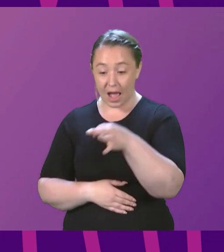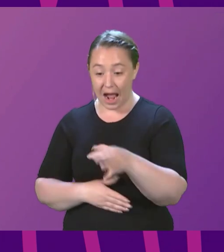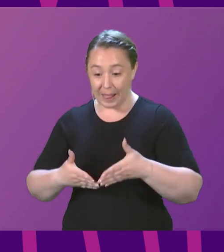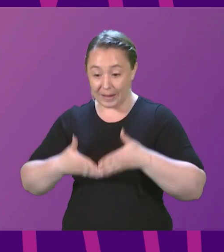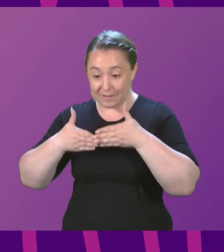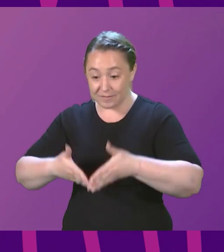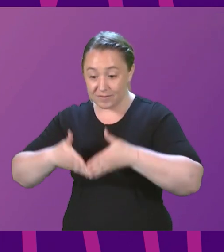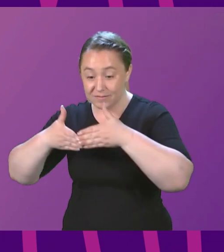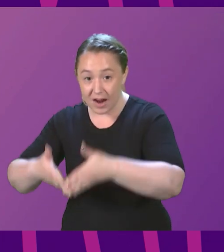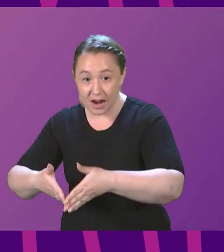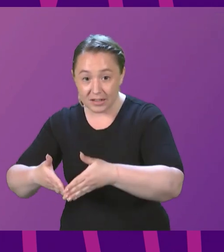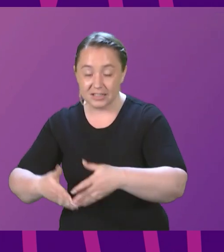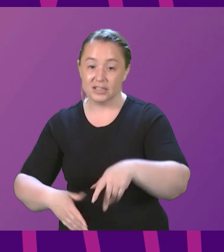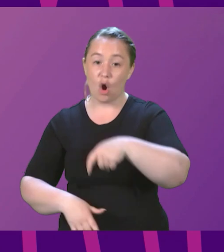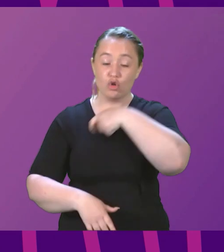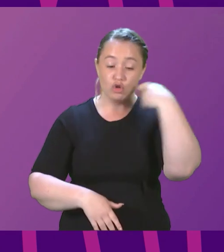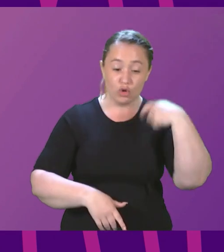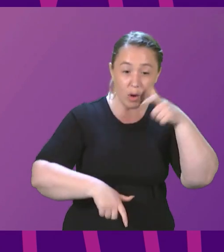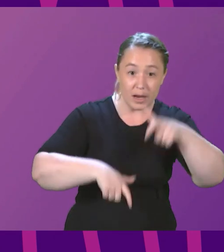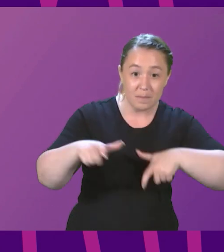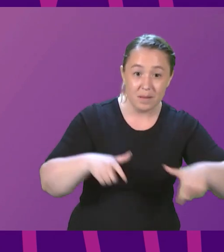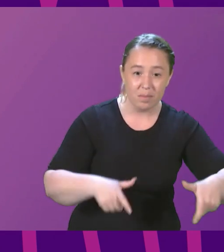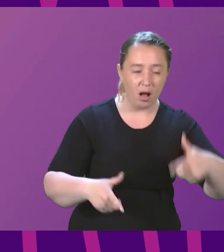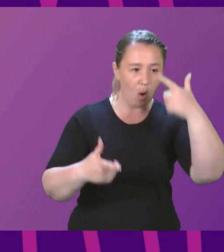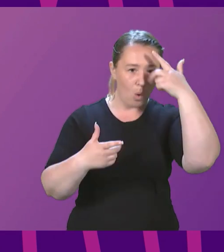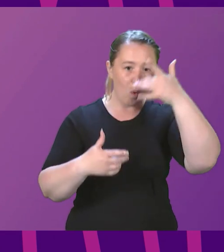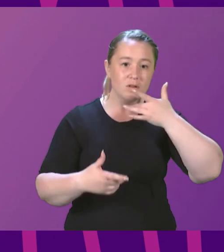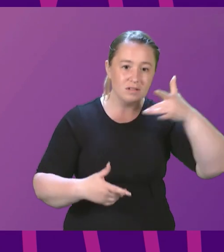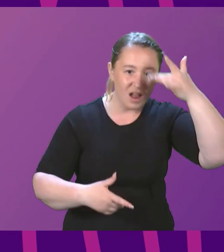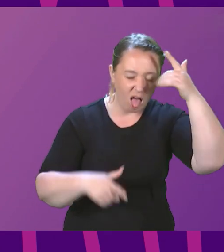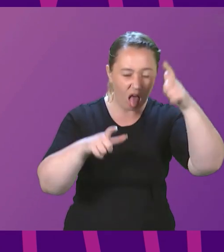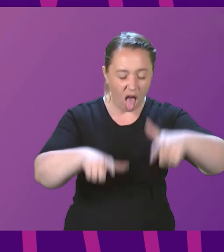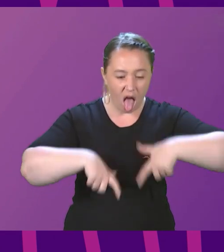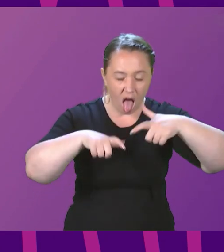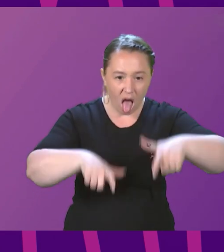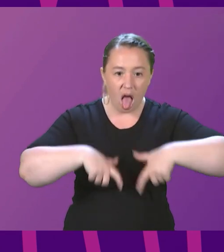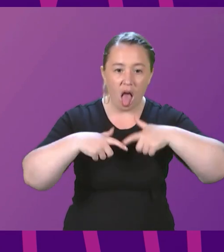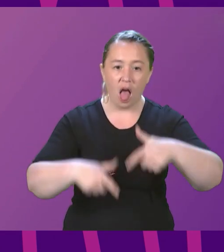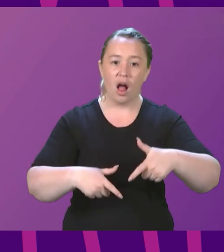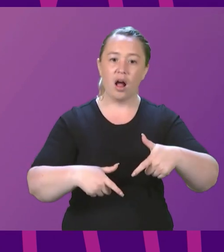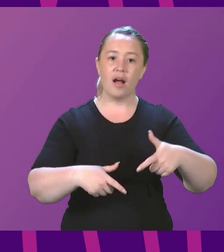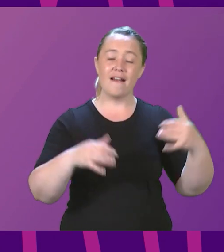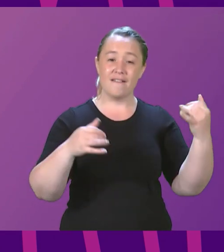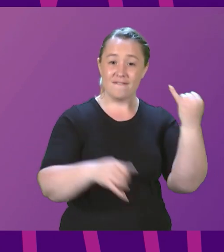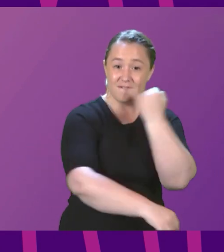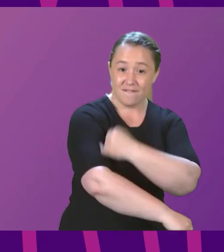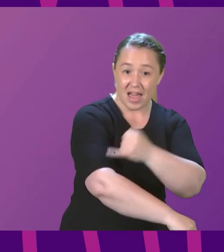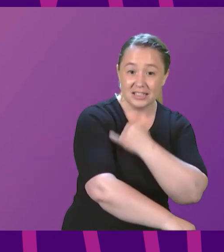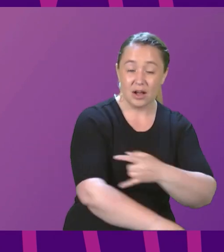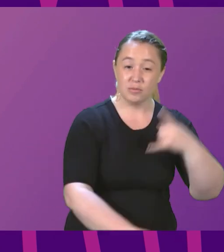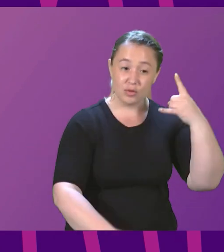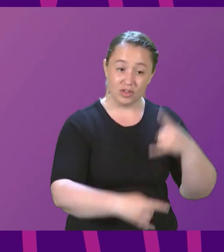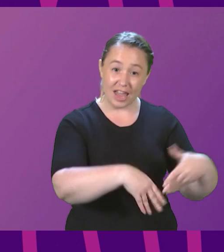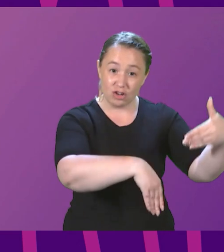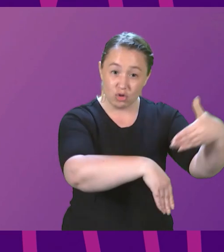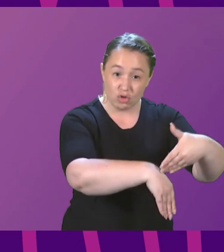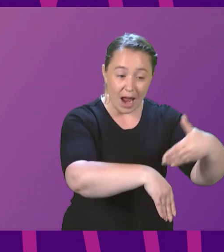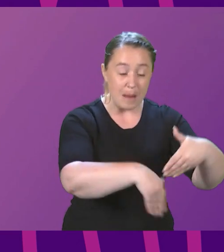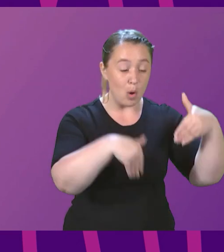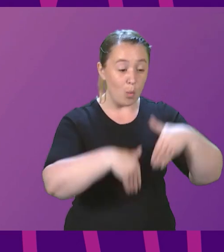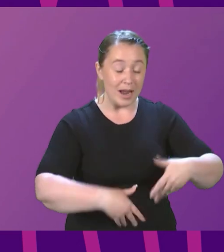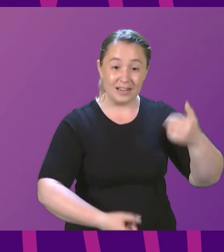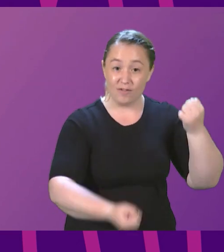Ukrainians stuck in hotels, those victims of violent and sexual crime left waiting for justice can all